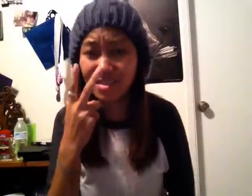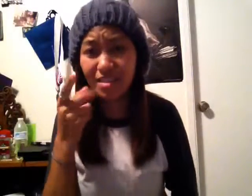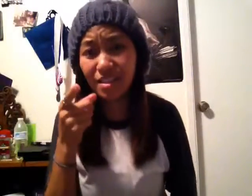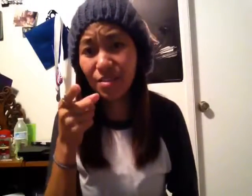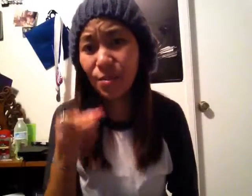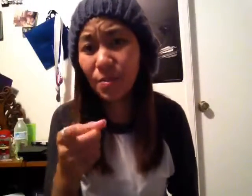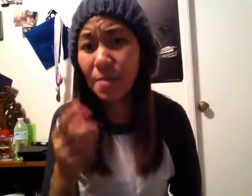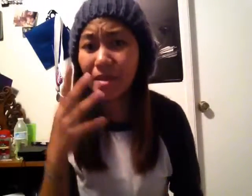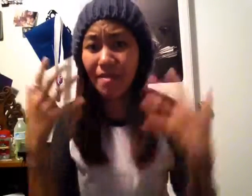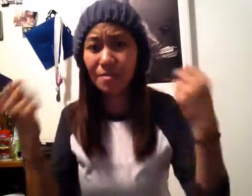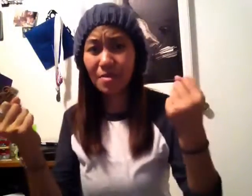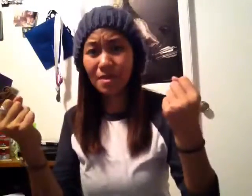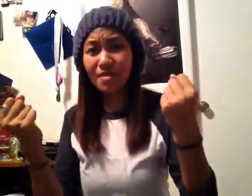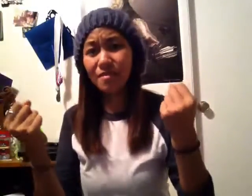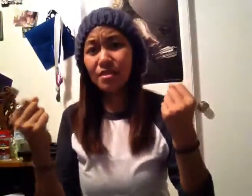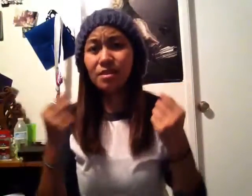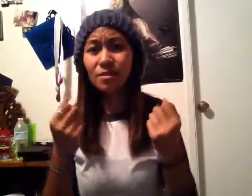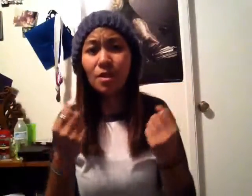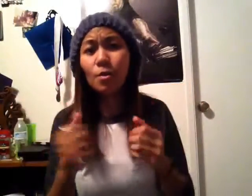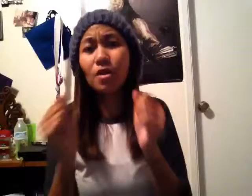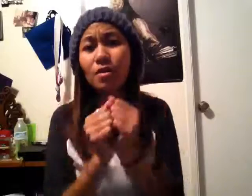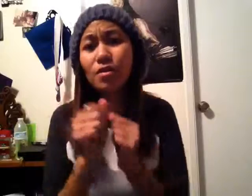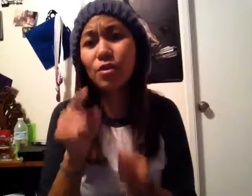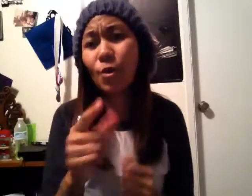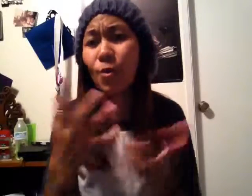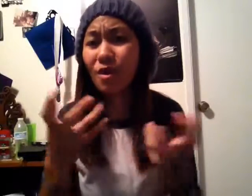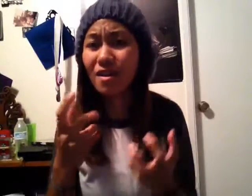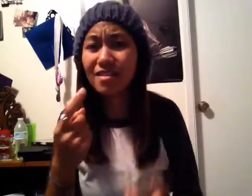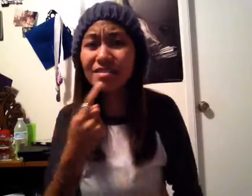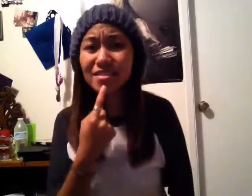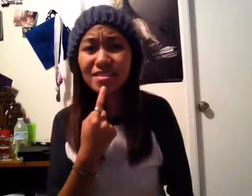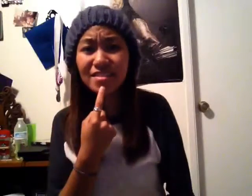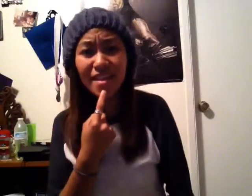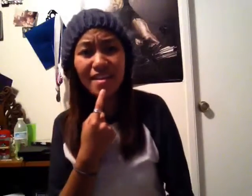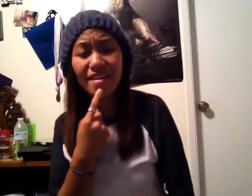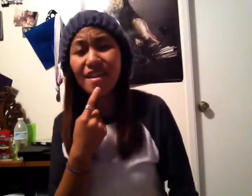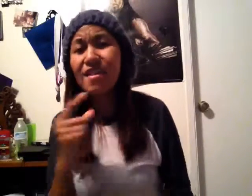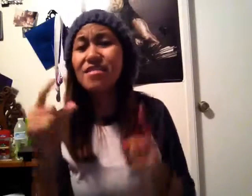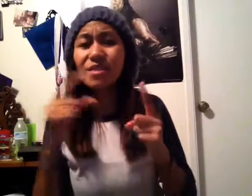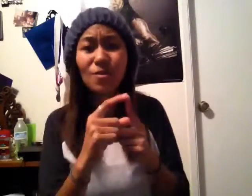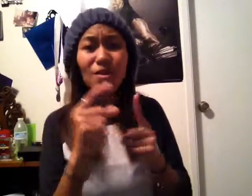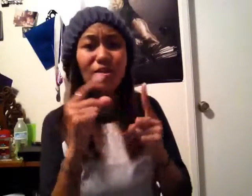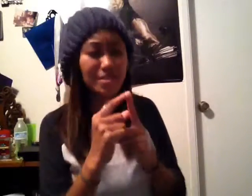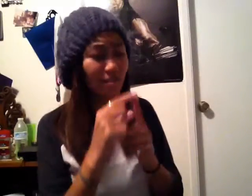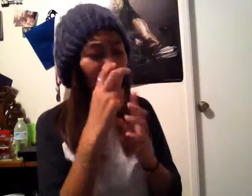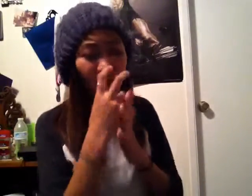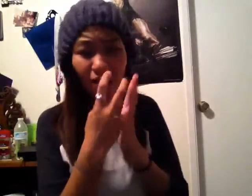I wanna see you be brave What you wanna say And let the words